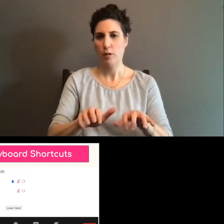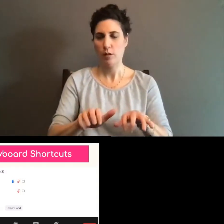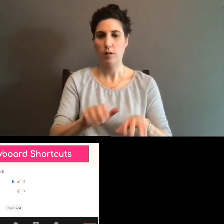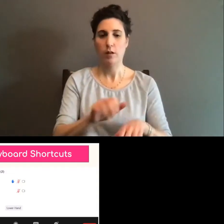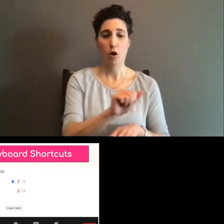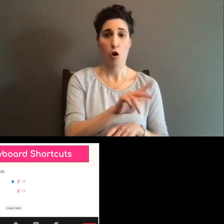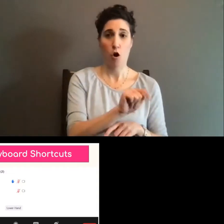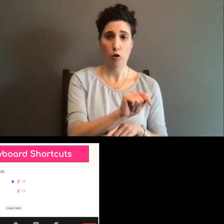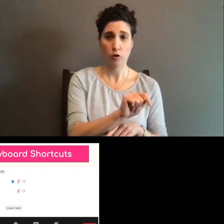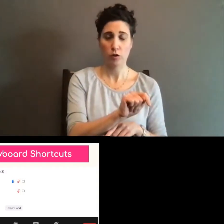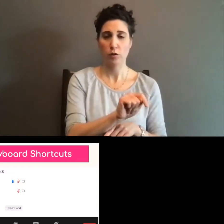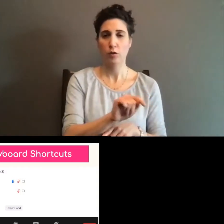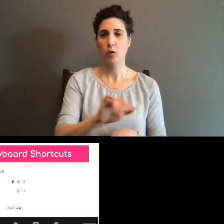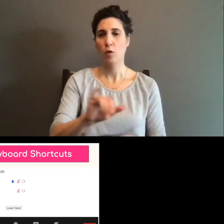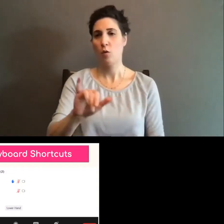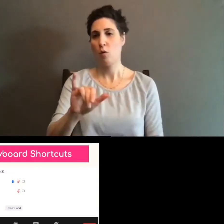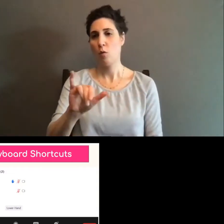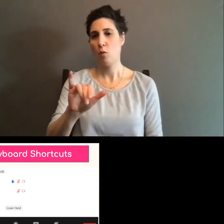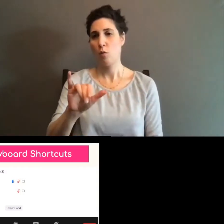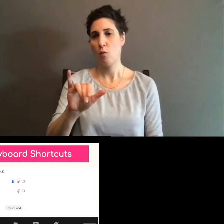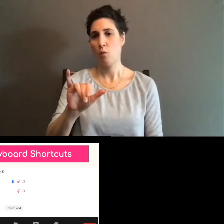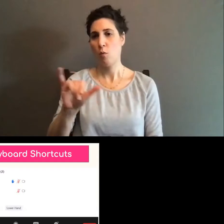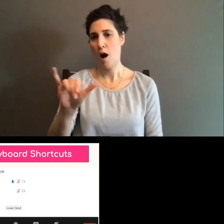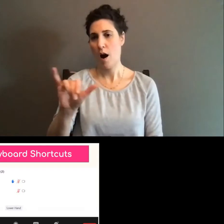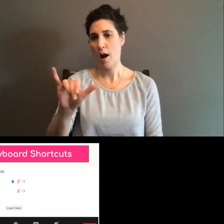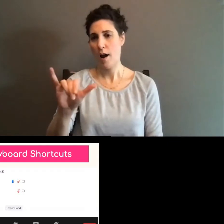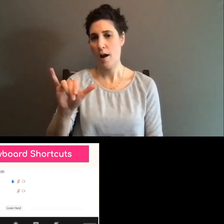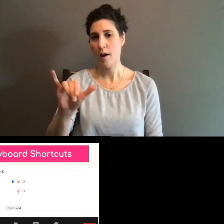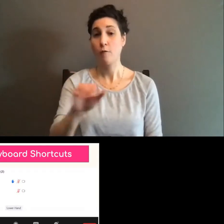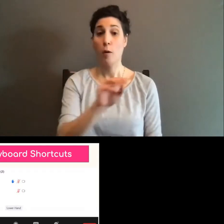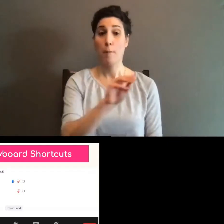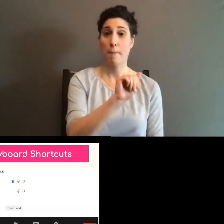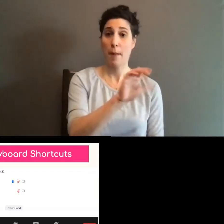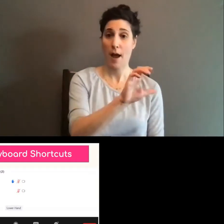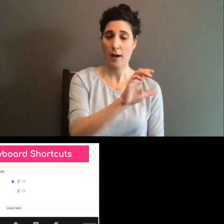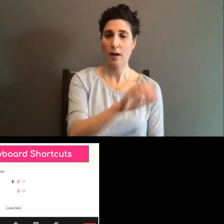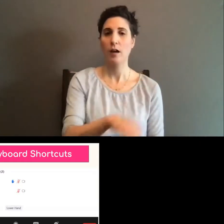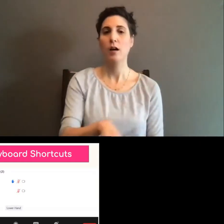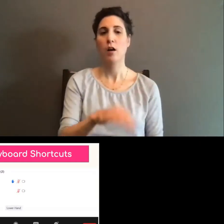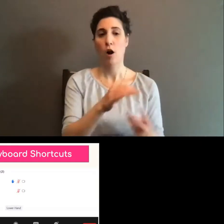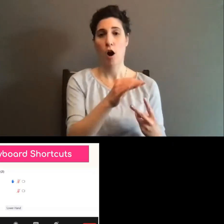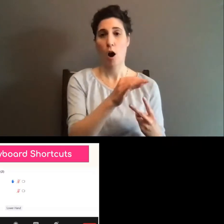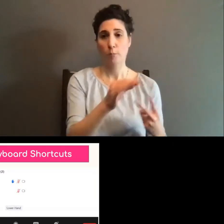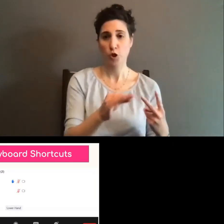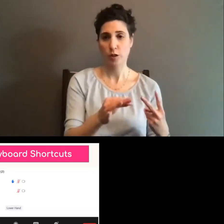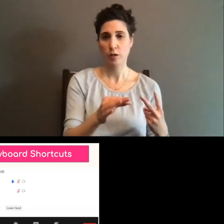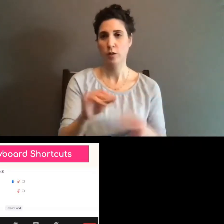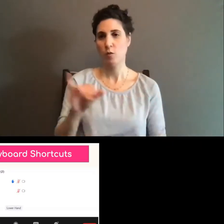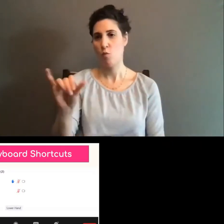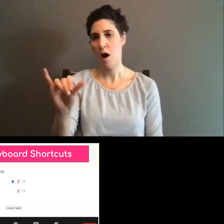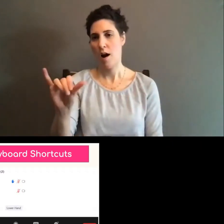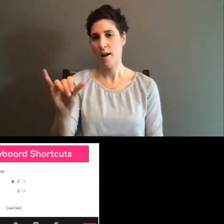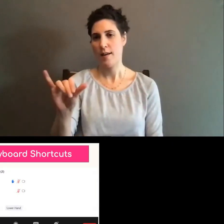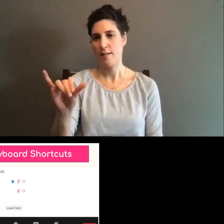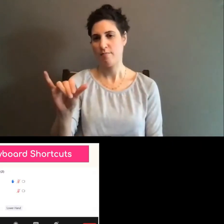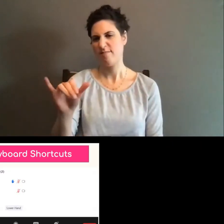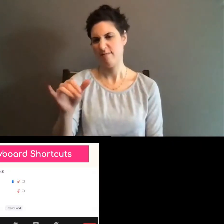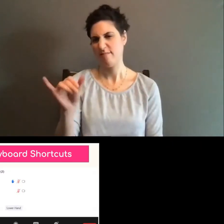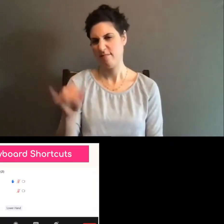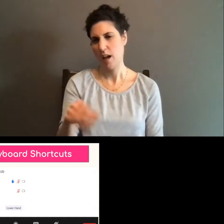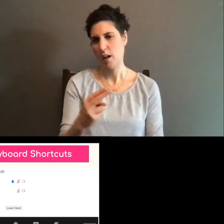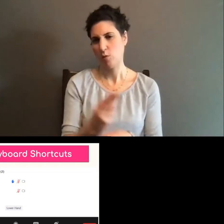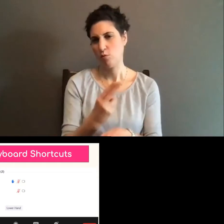Y and for Mac OS, it is option Y. Um, and so if you have a question, um,